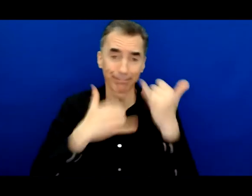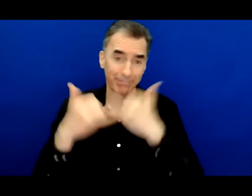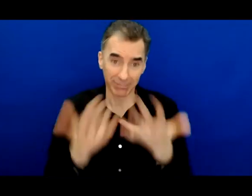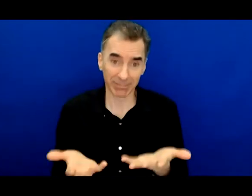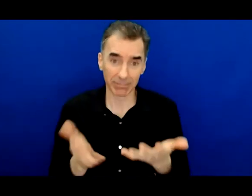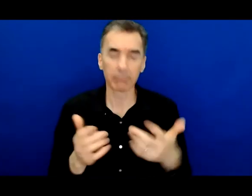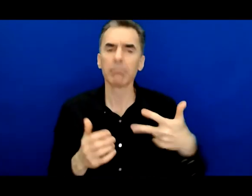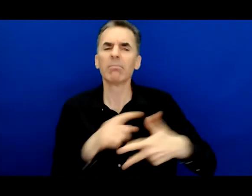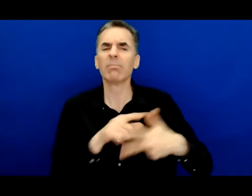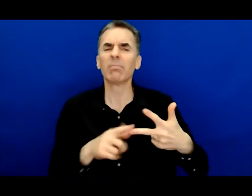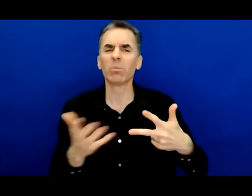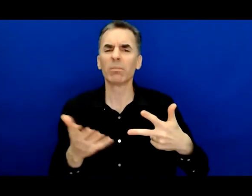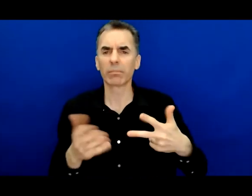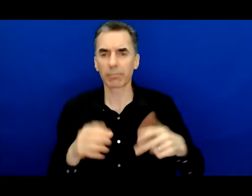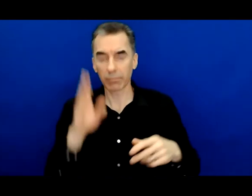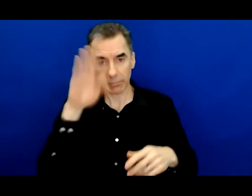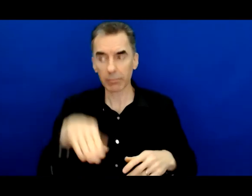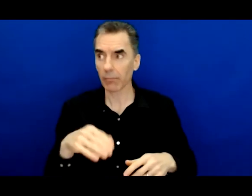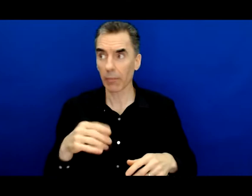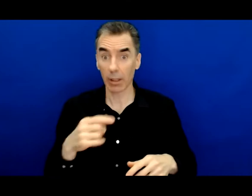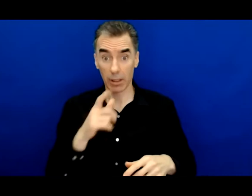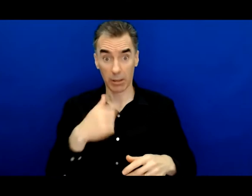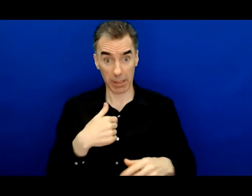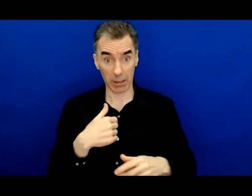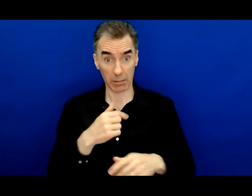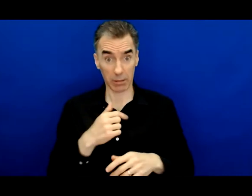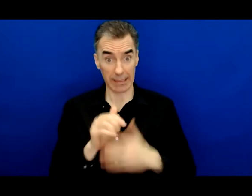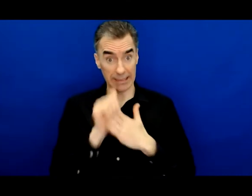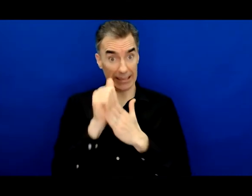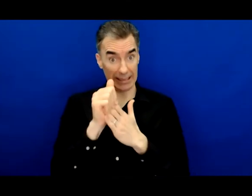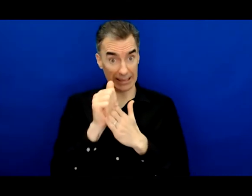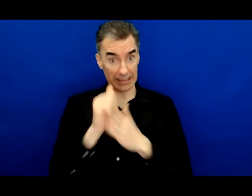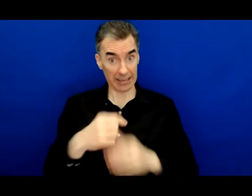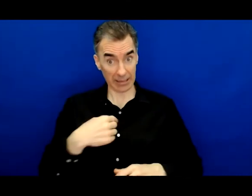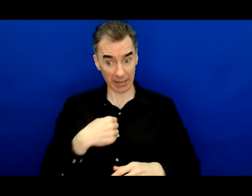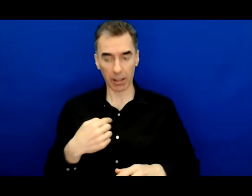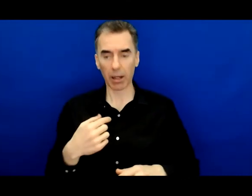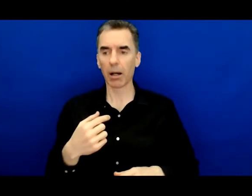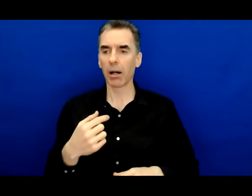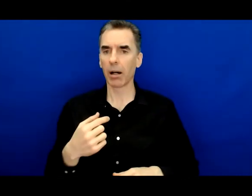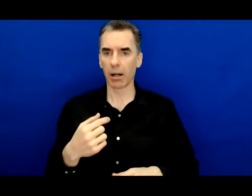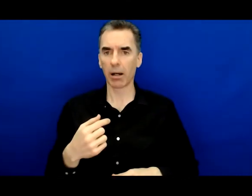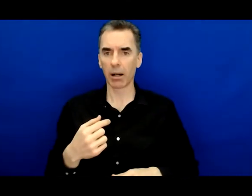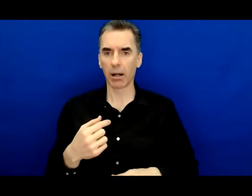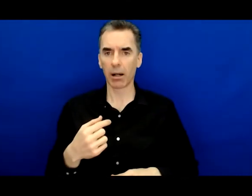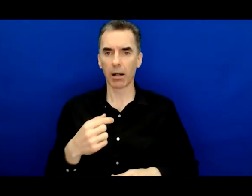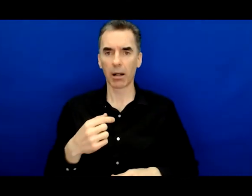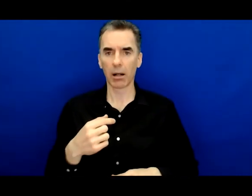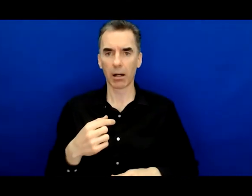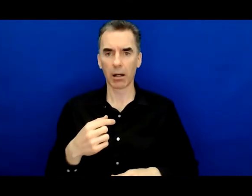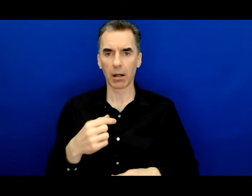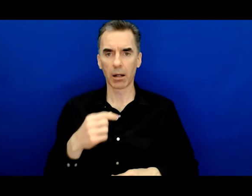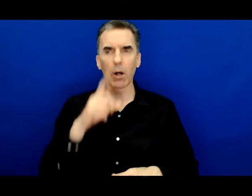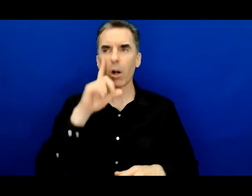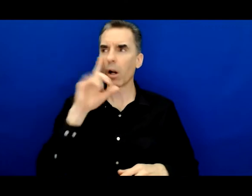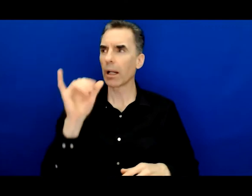I believe leaders live in conflict that if you wake up in the morning and you are experiencing conflict in life it's exactly where you belong that's where leaders